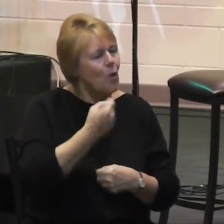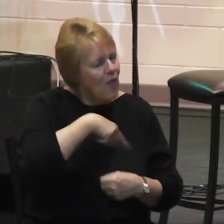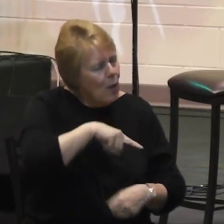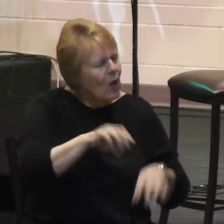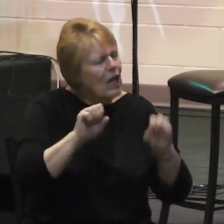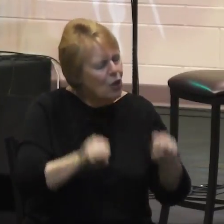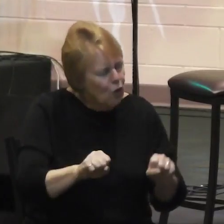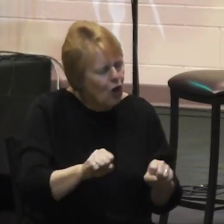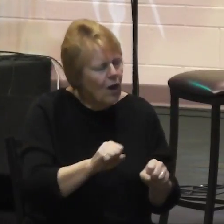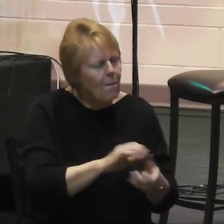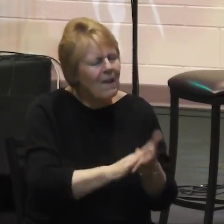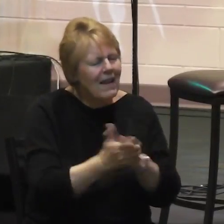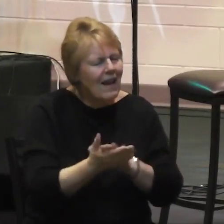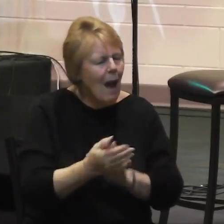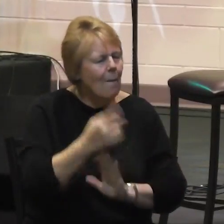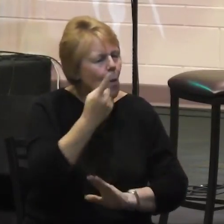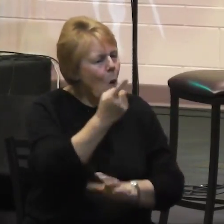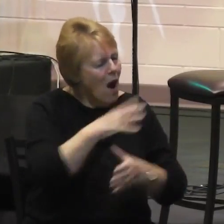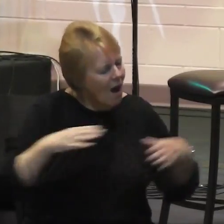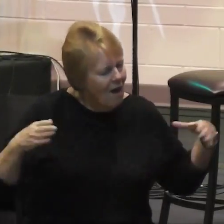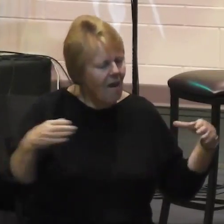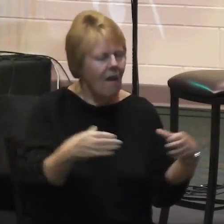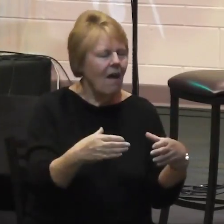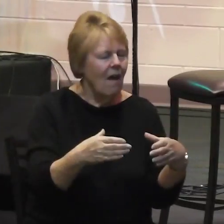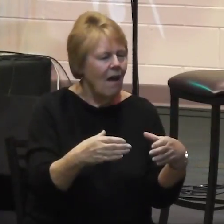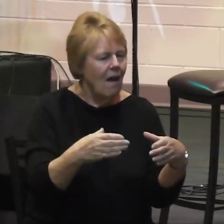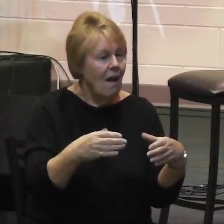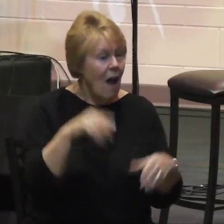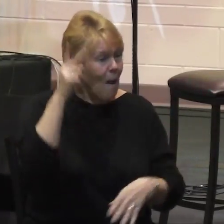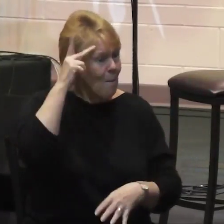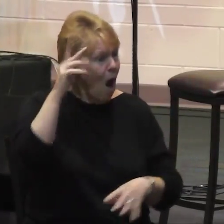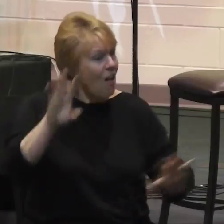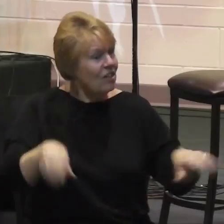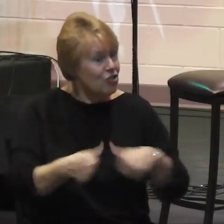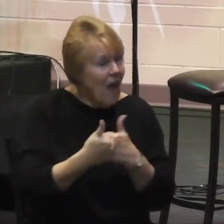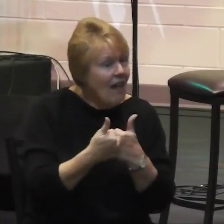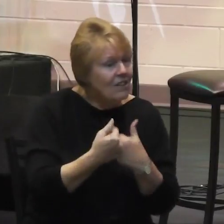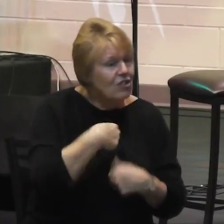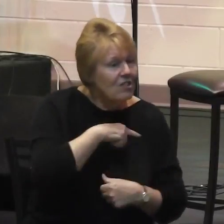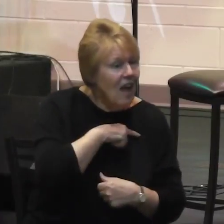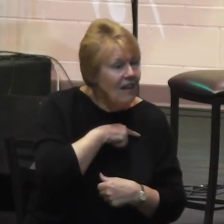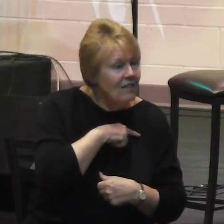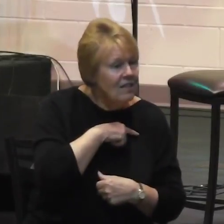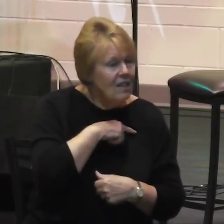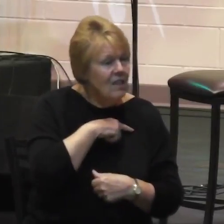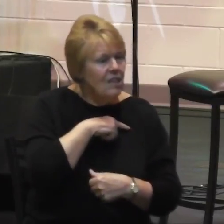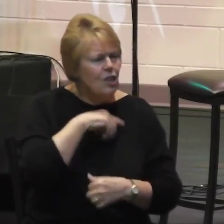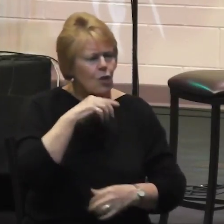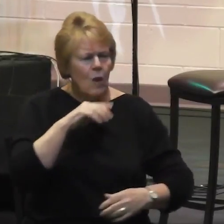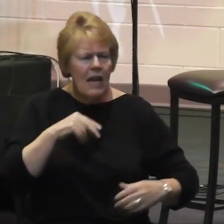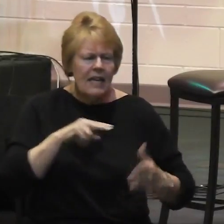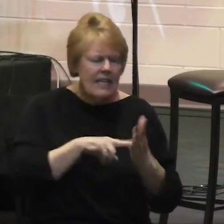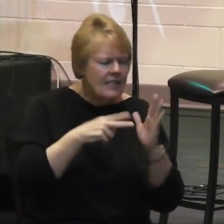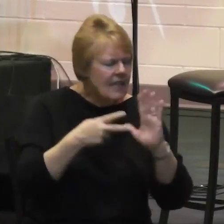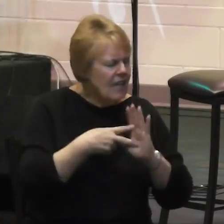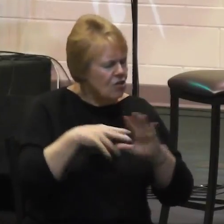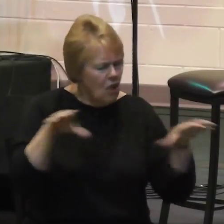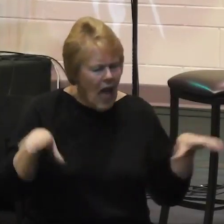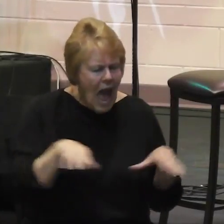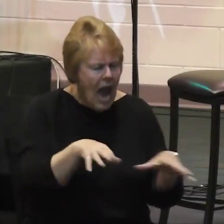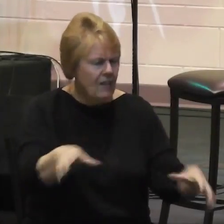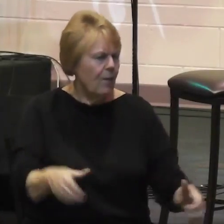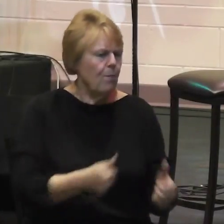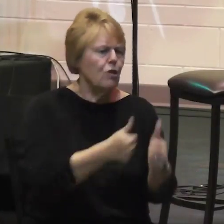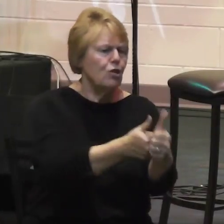Paul challenges us to intentional, active pursuit and protection of the unity of the body.